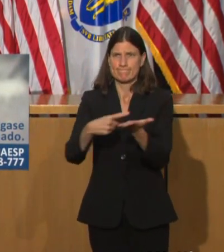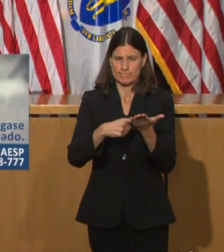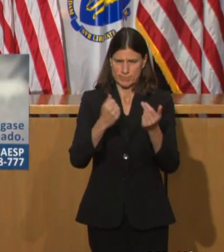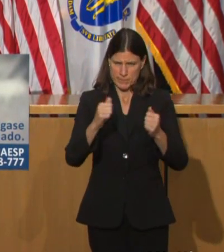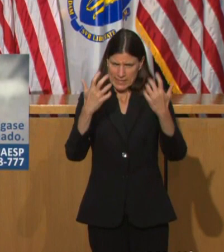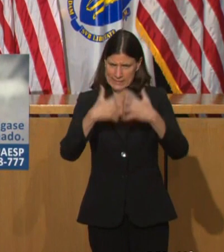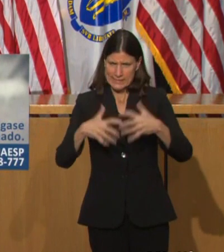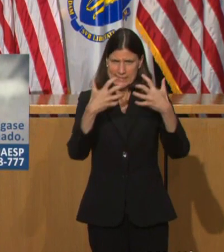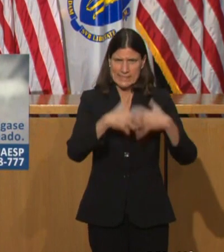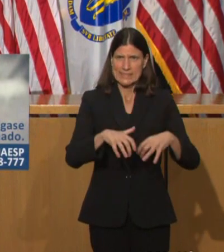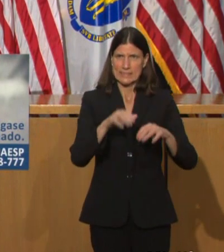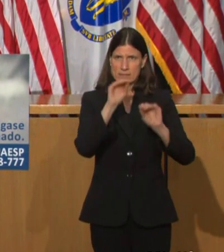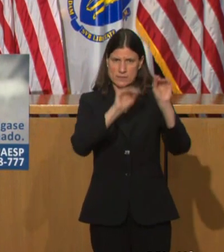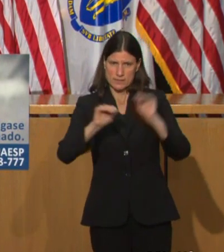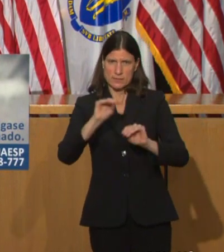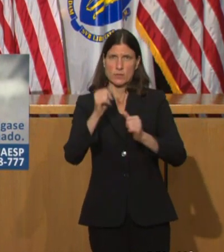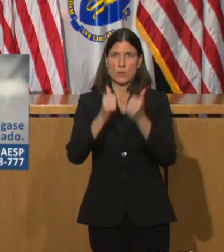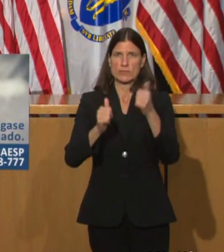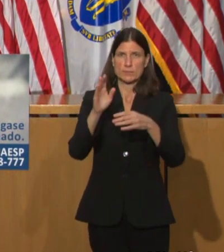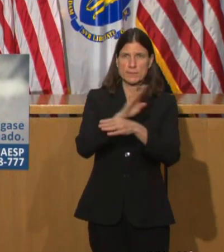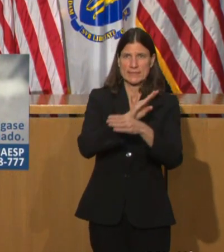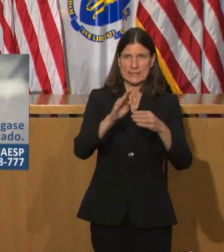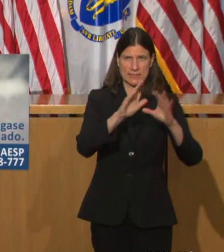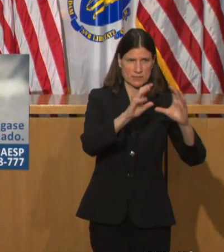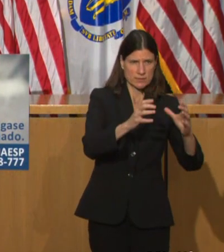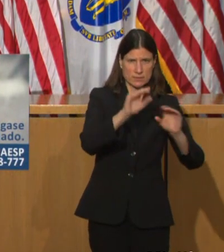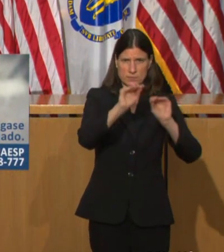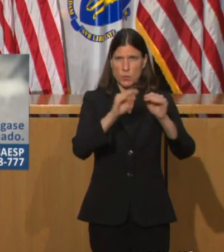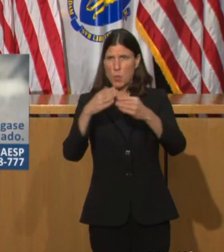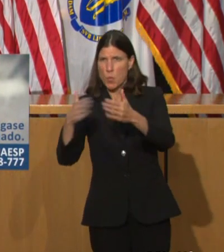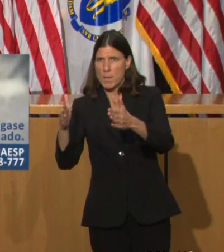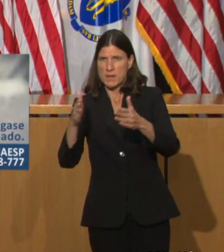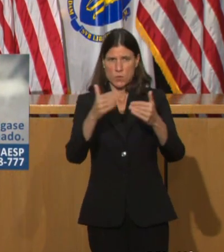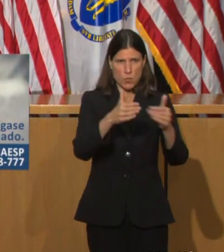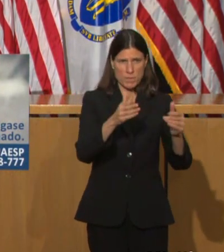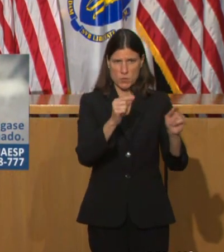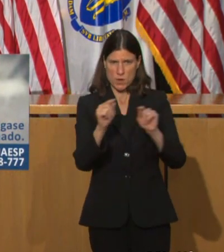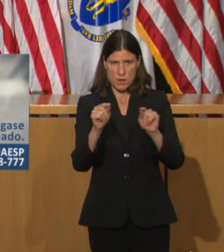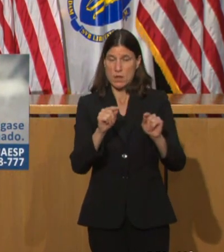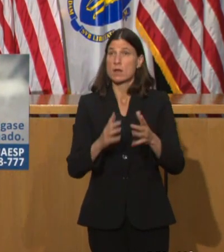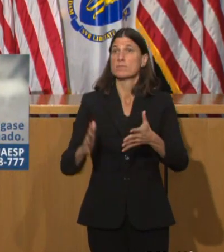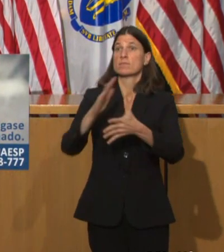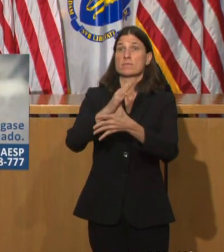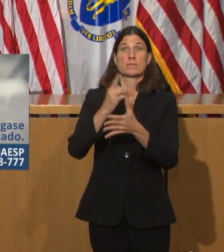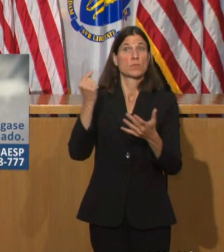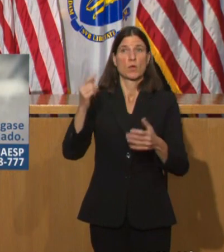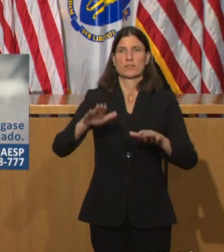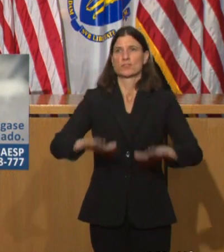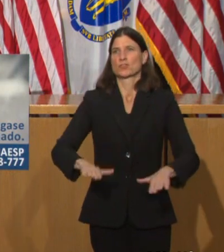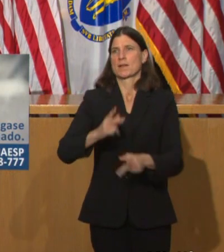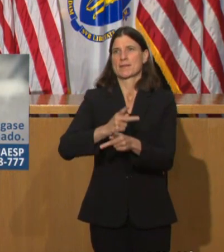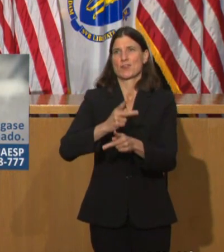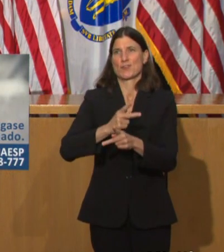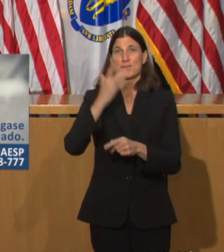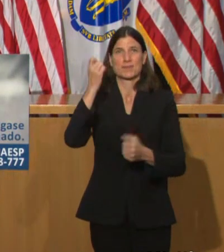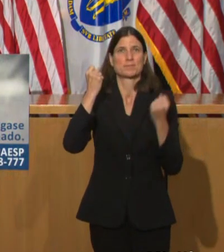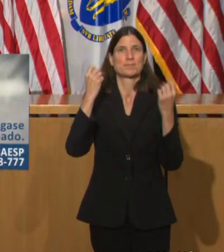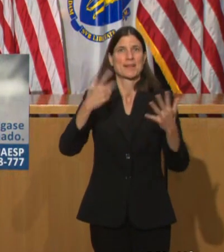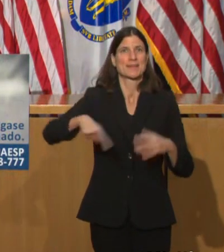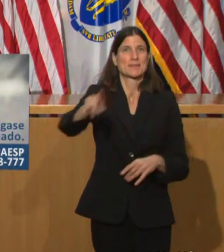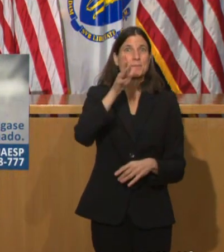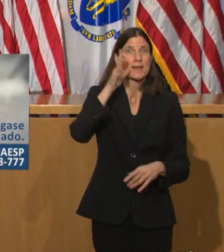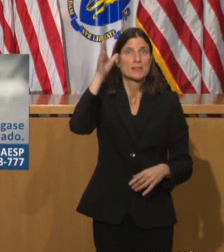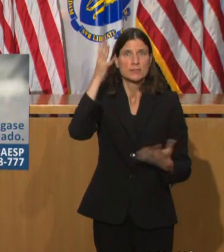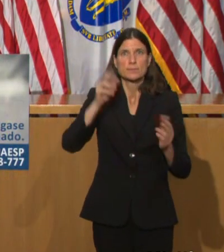proposal with respect to how to open up child care and how to support summer camps. I think we all know how important both of those